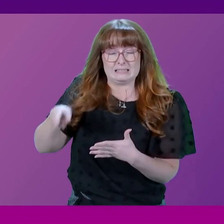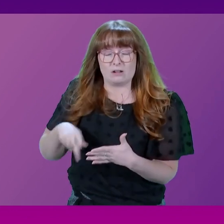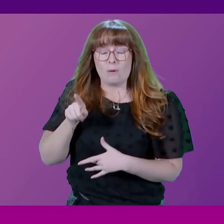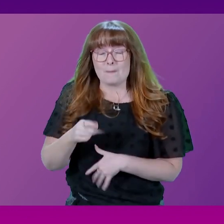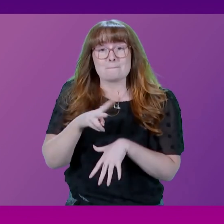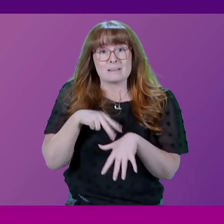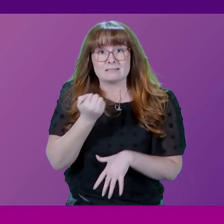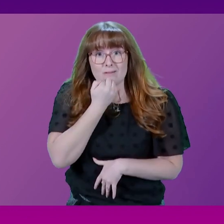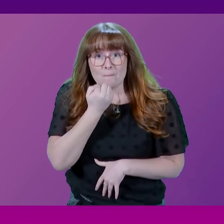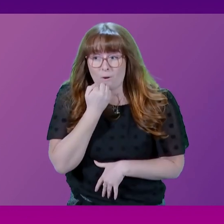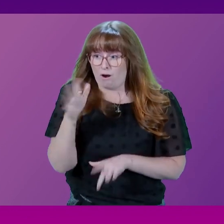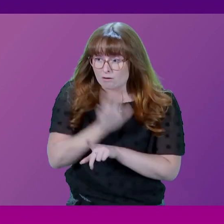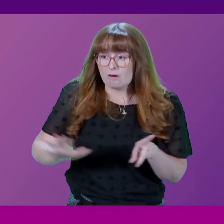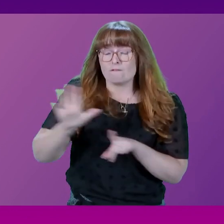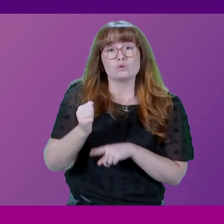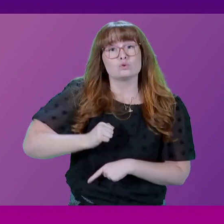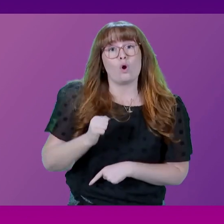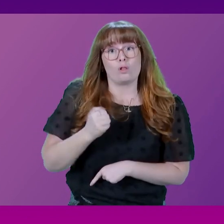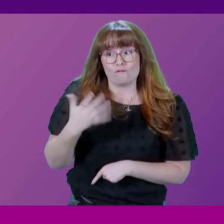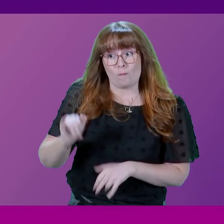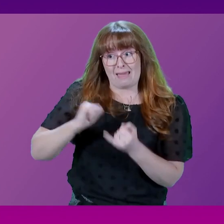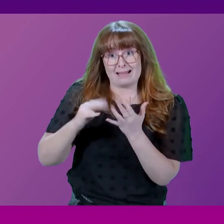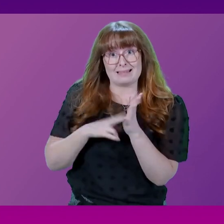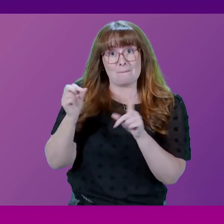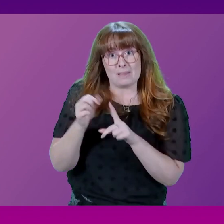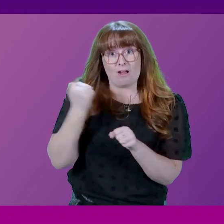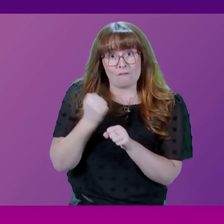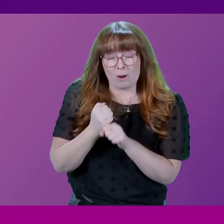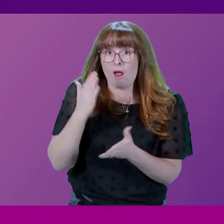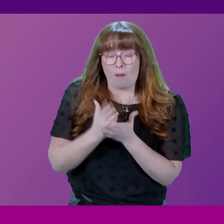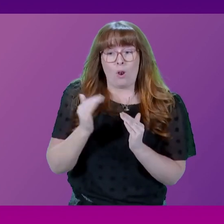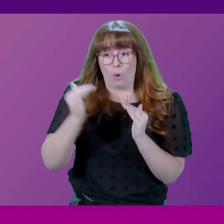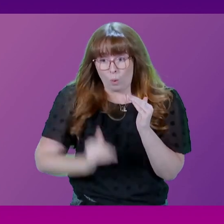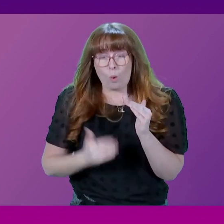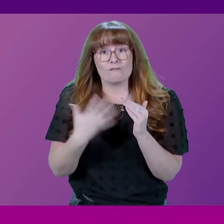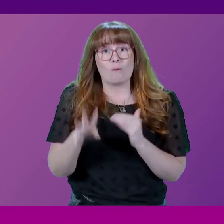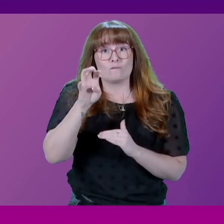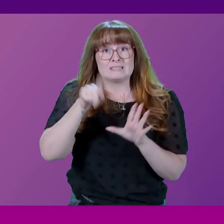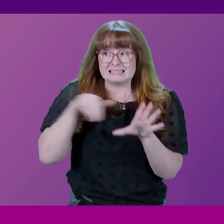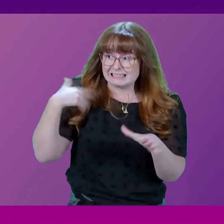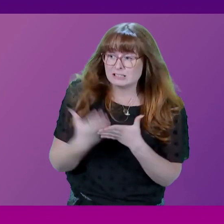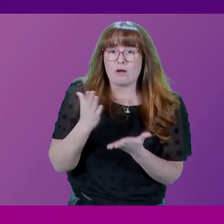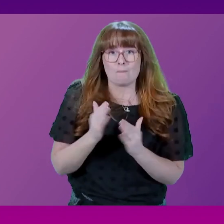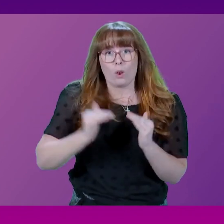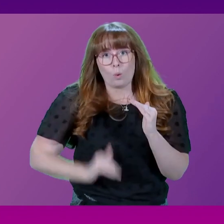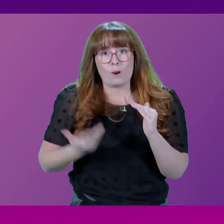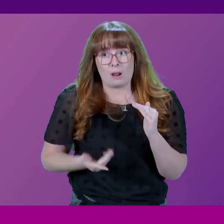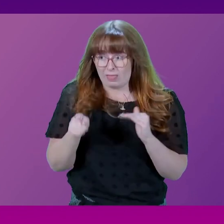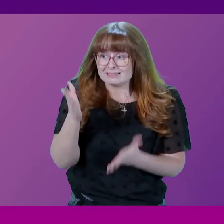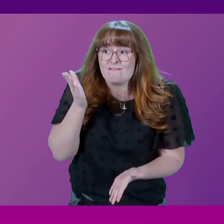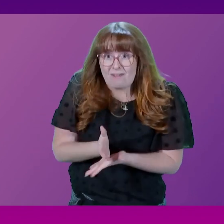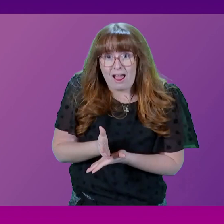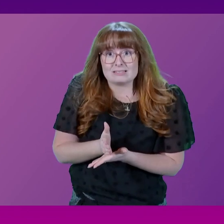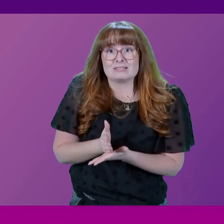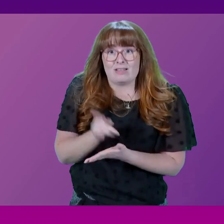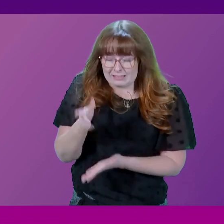officer numbers in Scotland under the SNP are now at the lowest level in 14 years. That is a fact, first